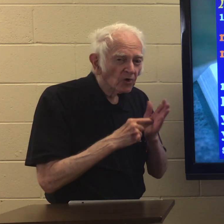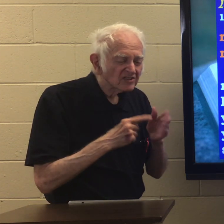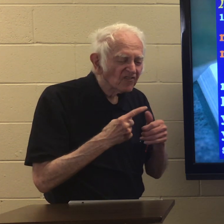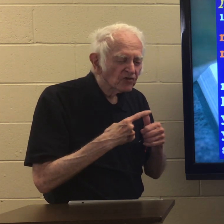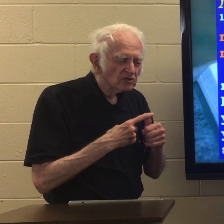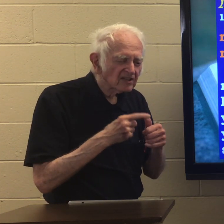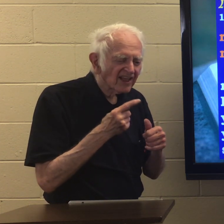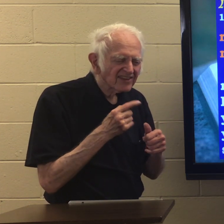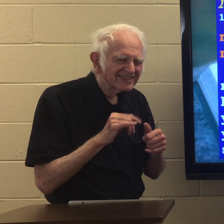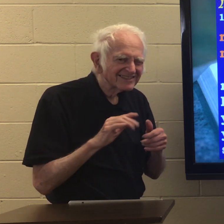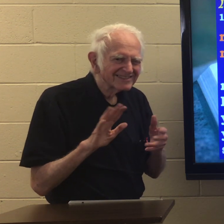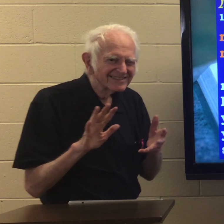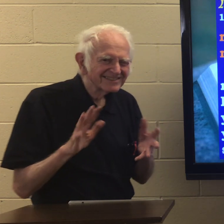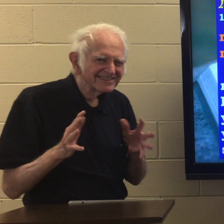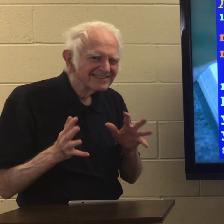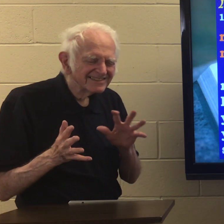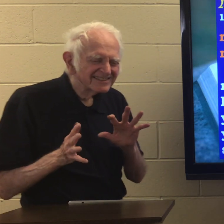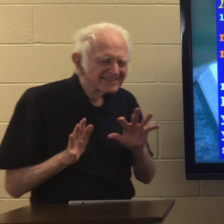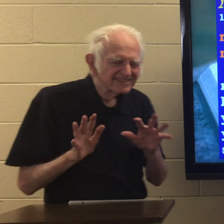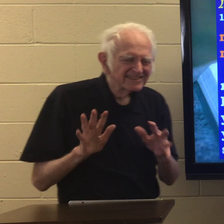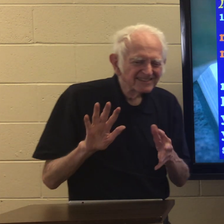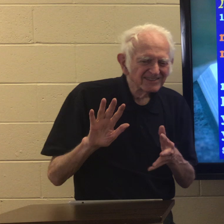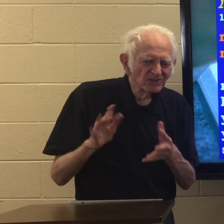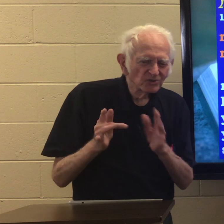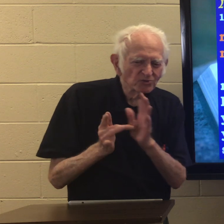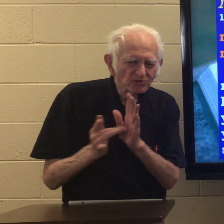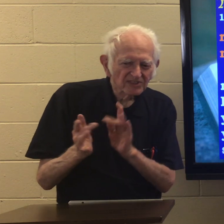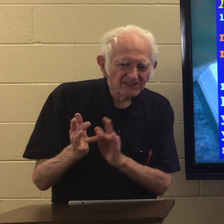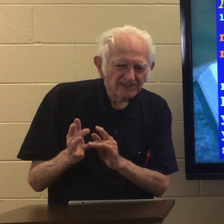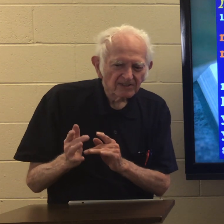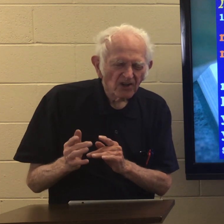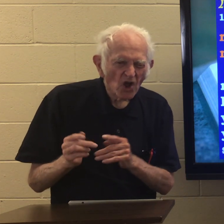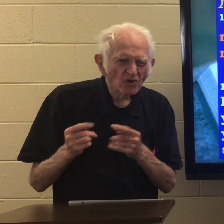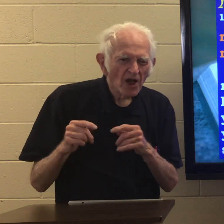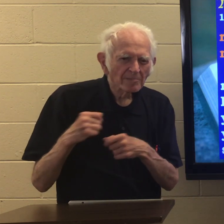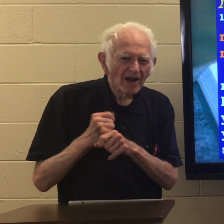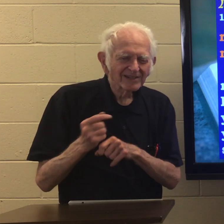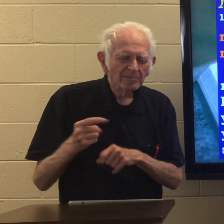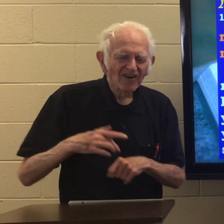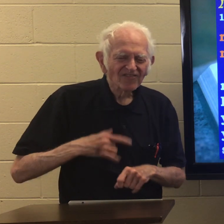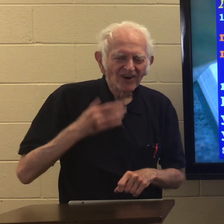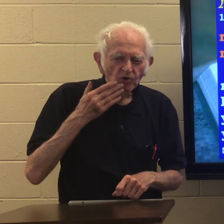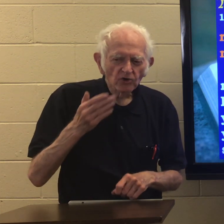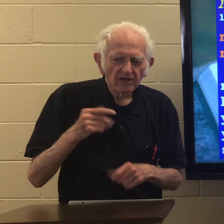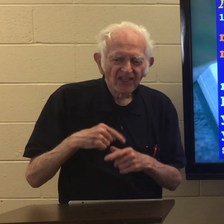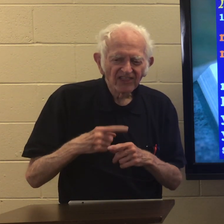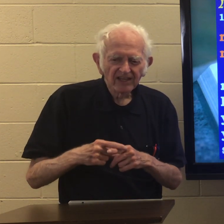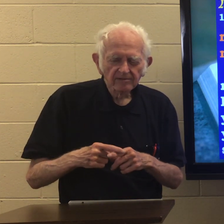And you notice the first thing that they were trying to trick Jesus. were trying to make him feel good.